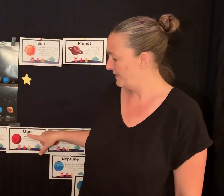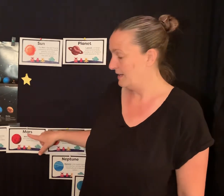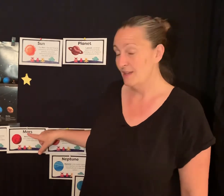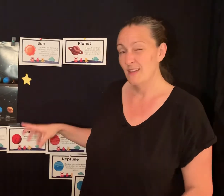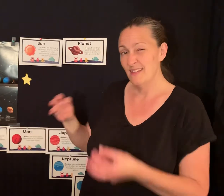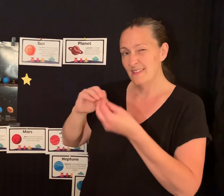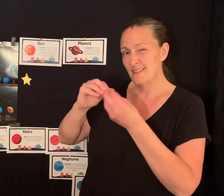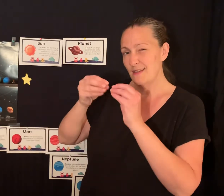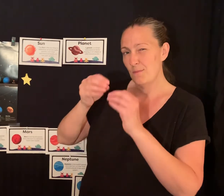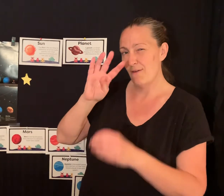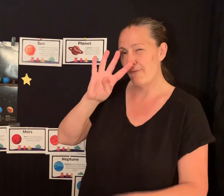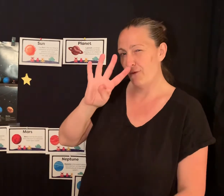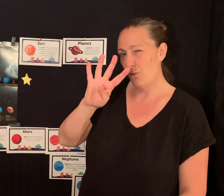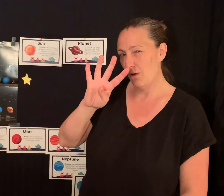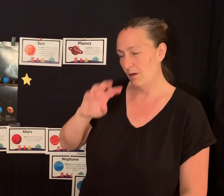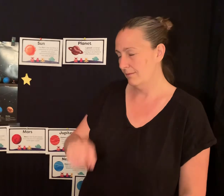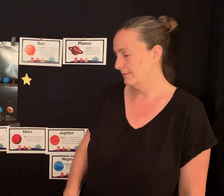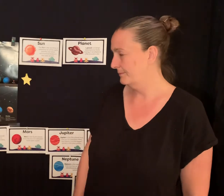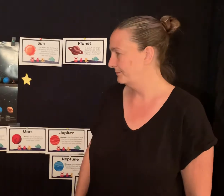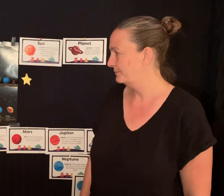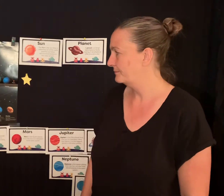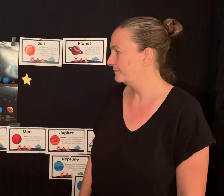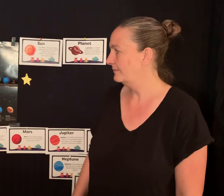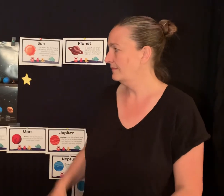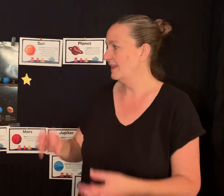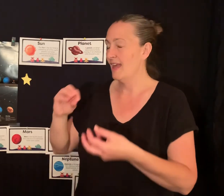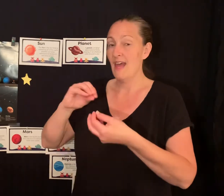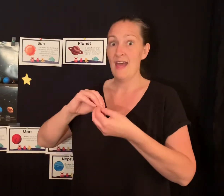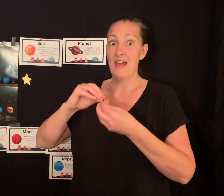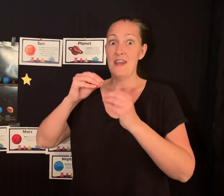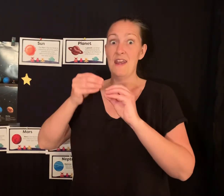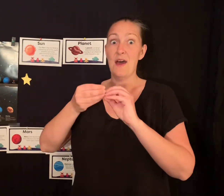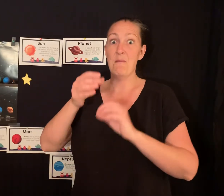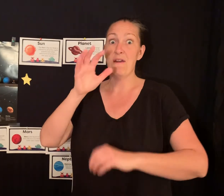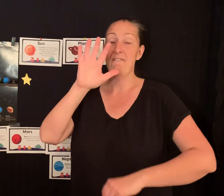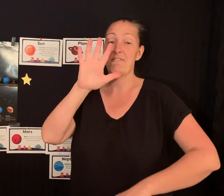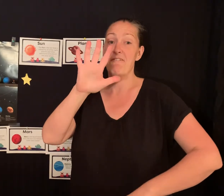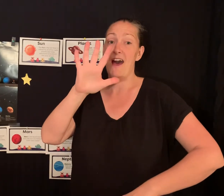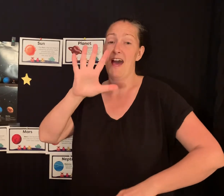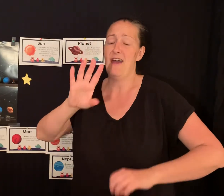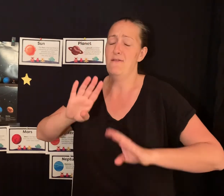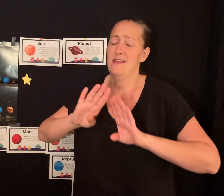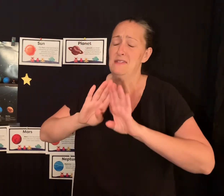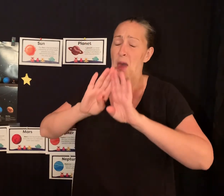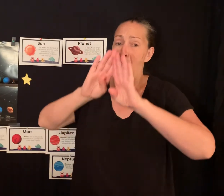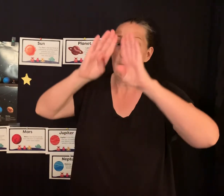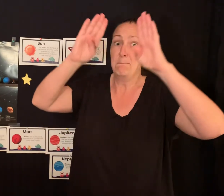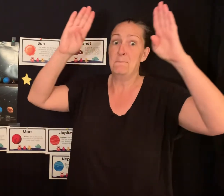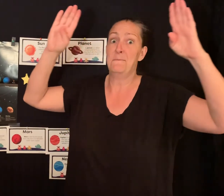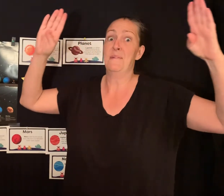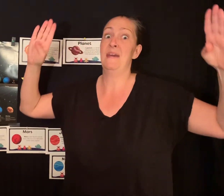Number four. Number five is a big